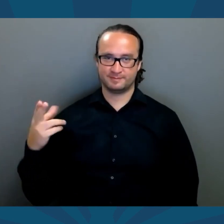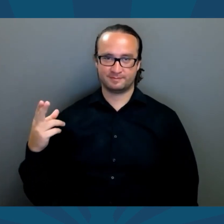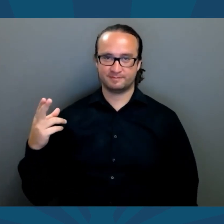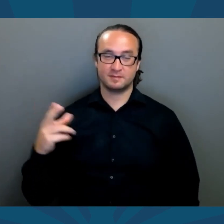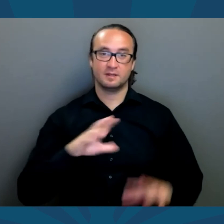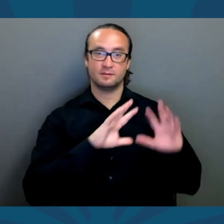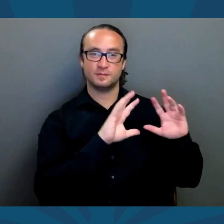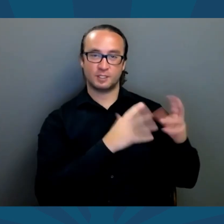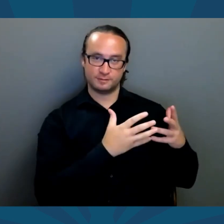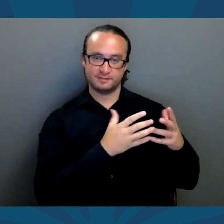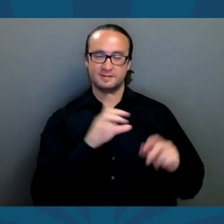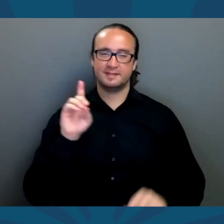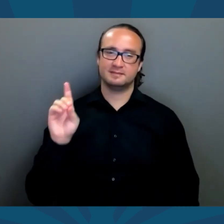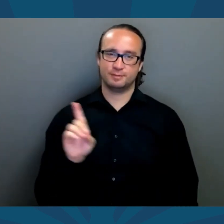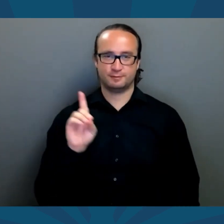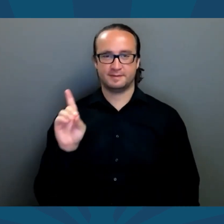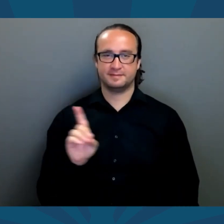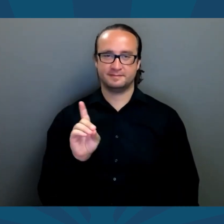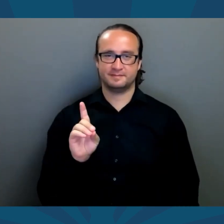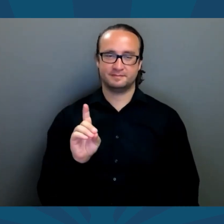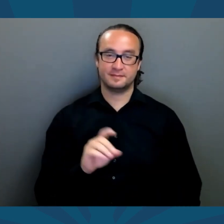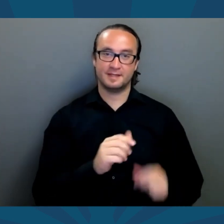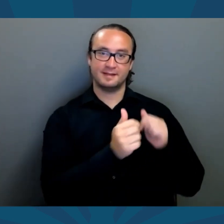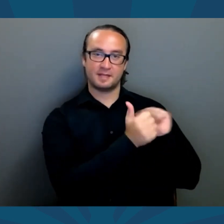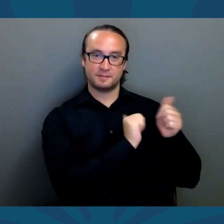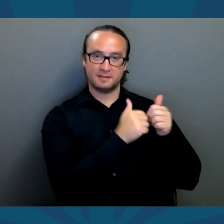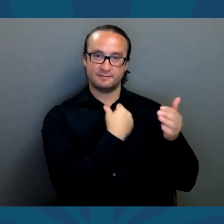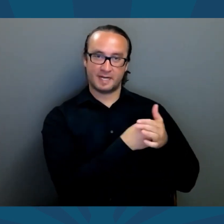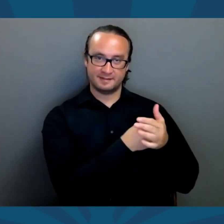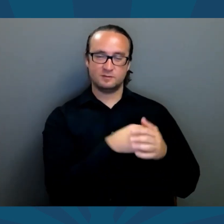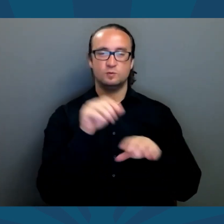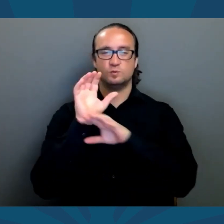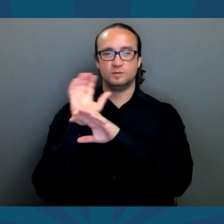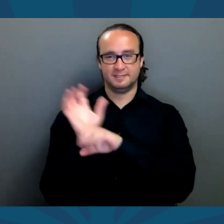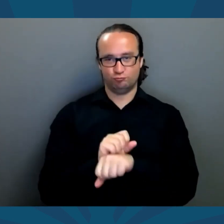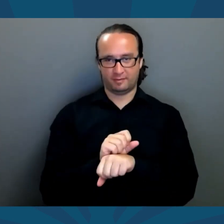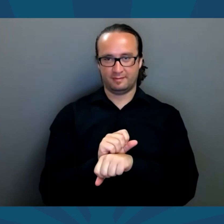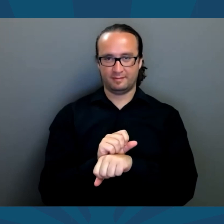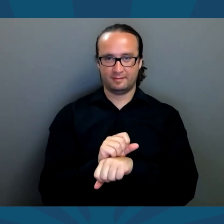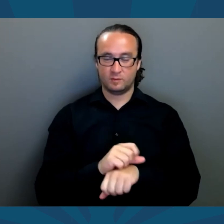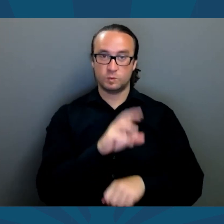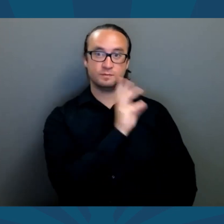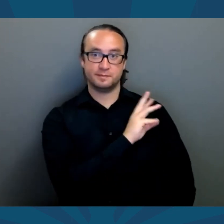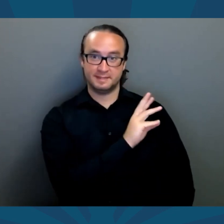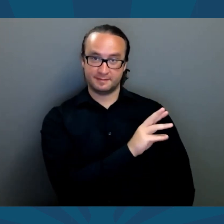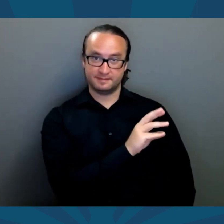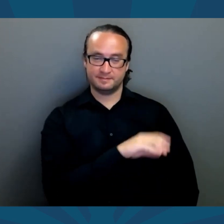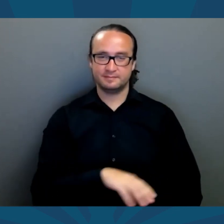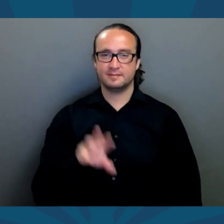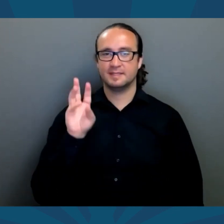Laura Turek. Party. Democratic. Campaign funding. Traditional.